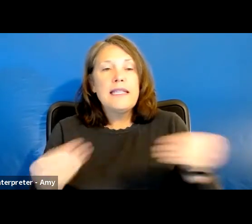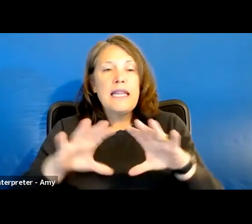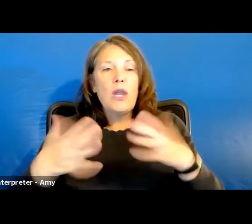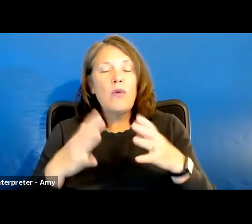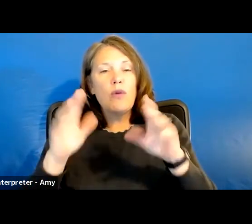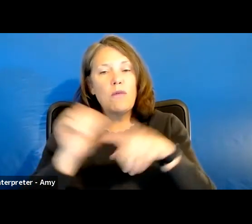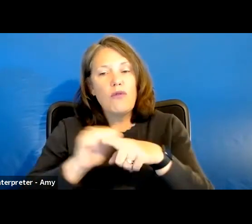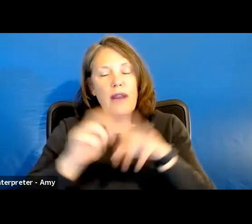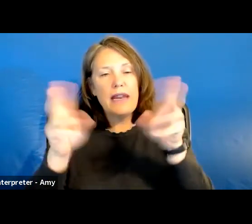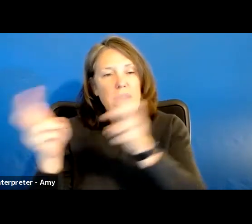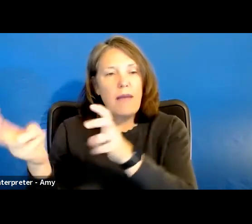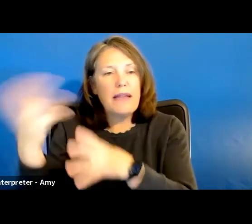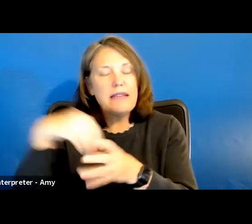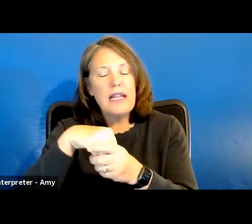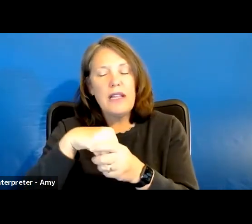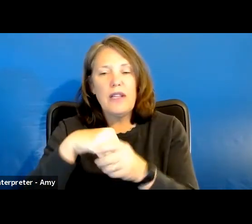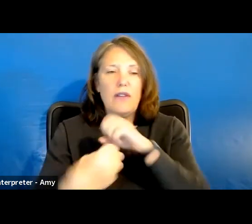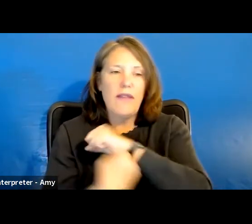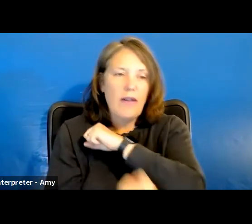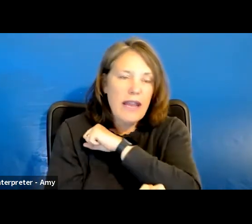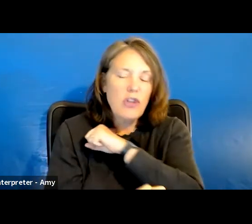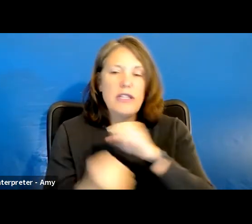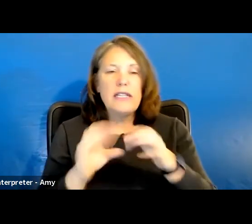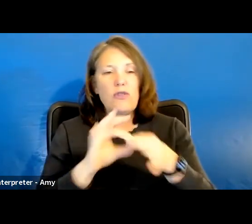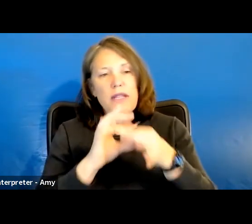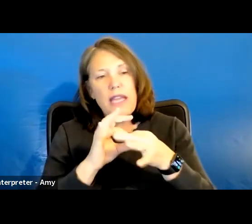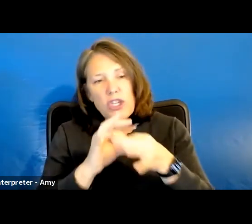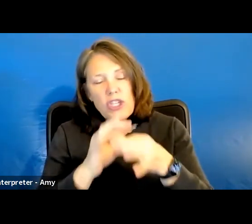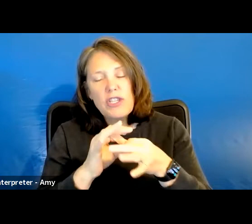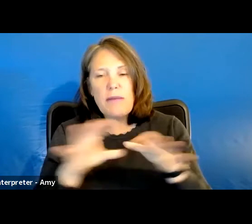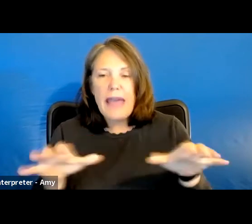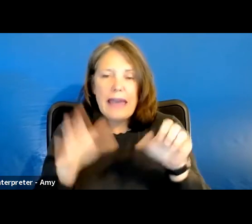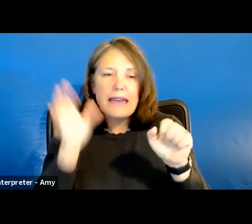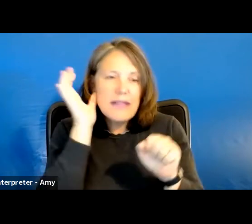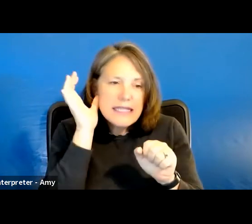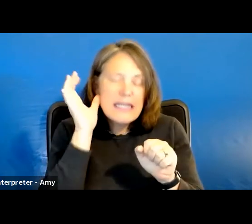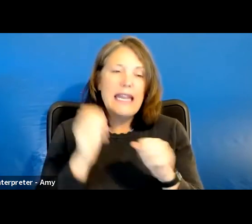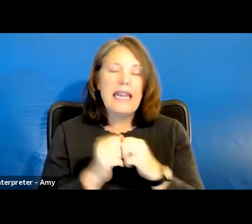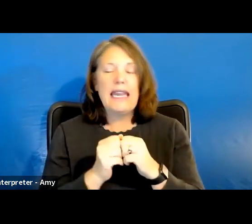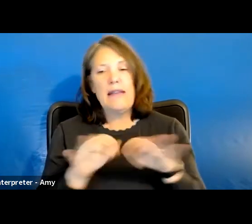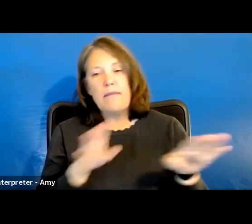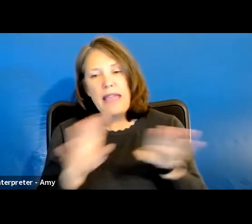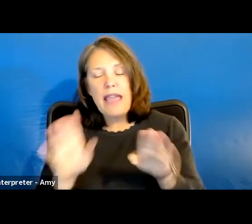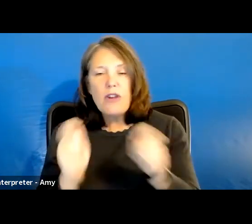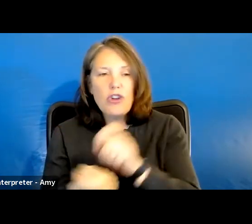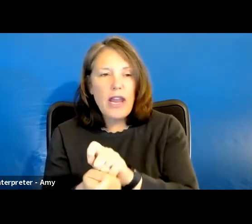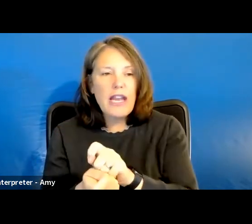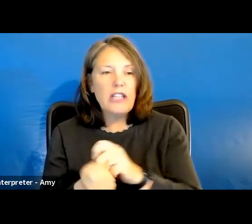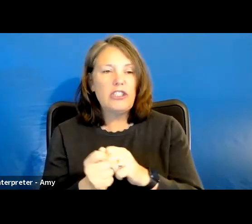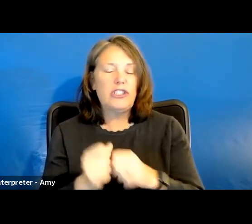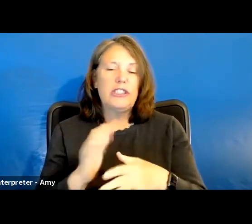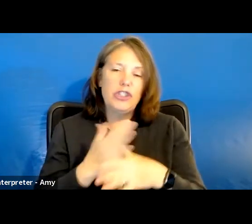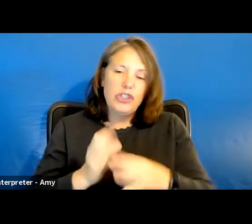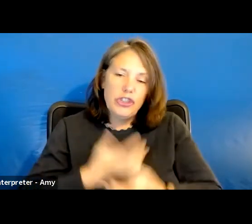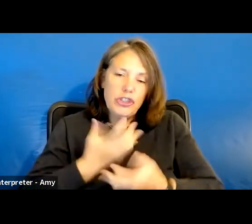include foundations, relationships, active listening, behavior change, sharing